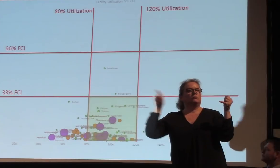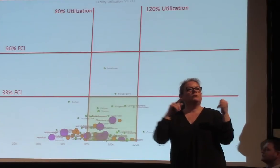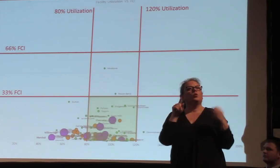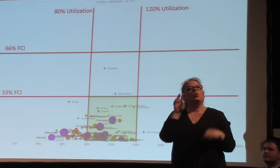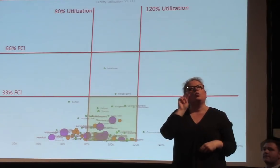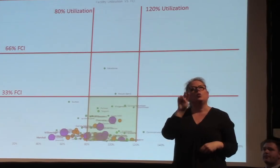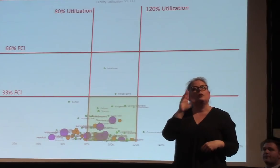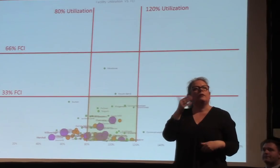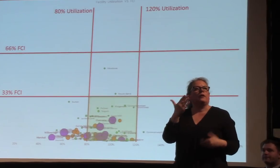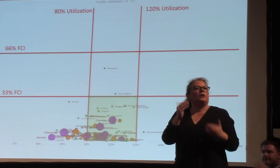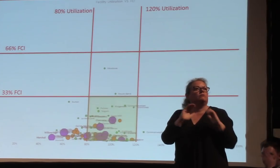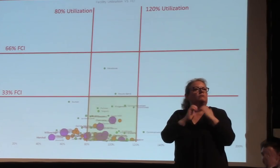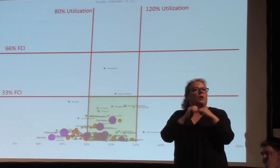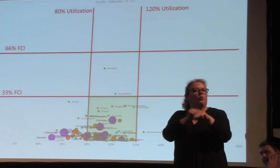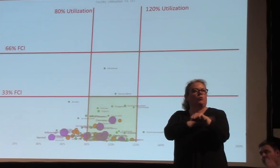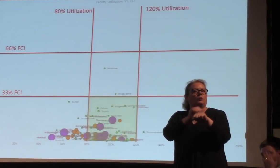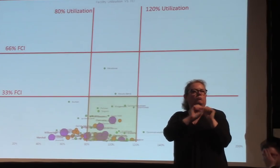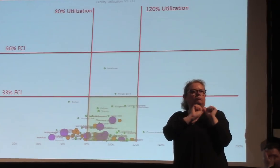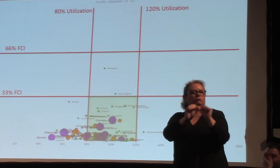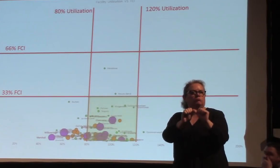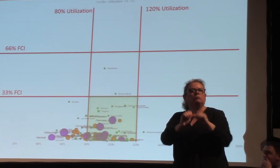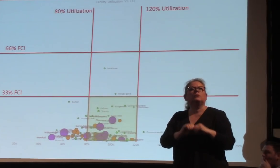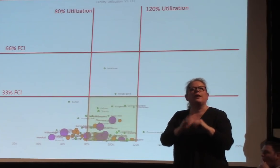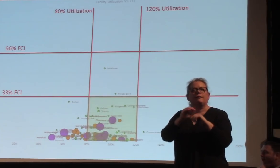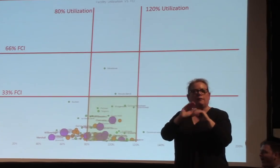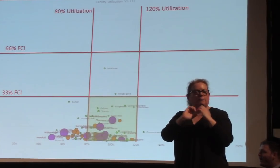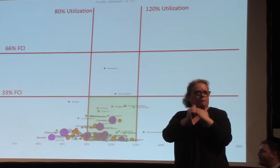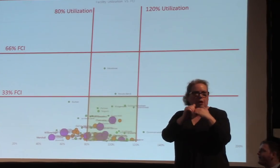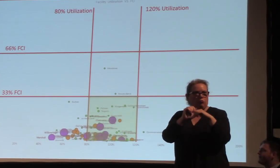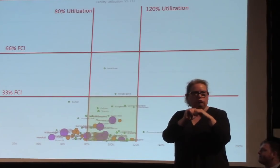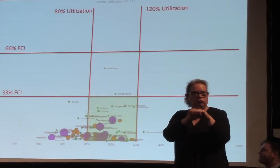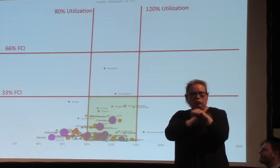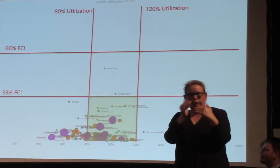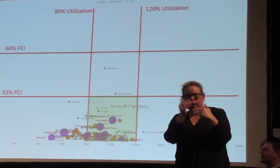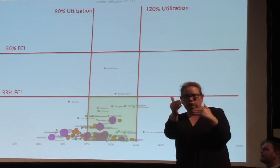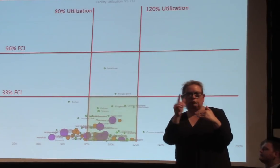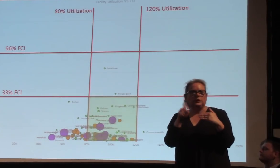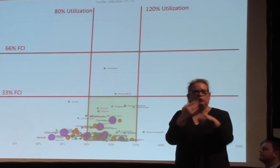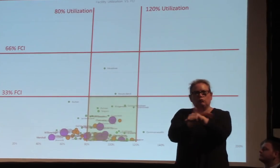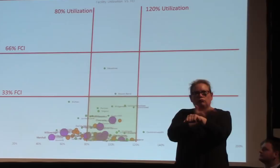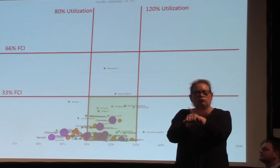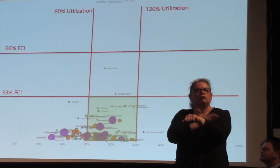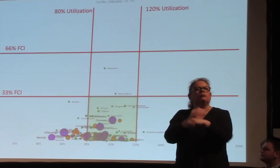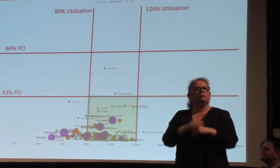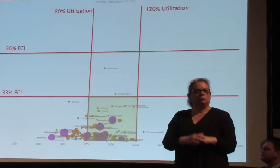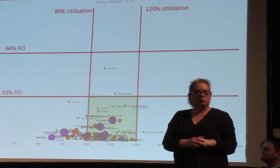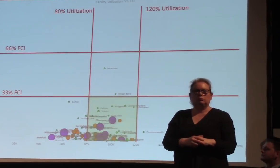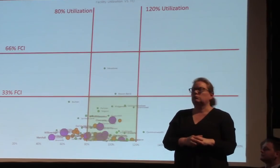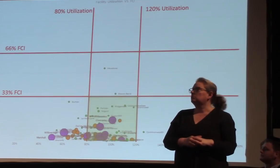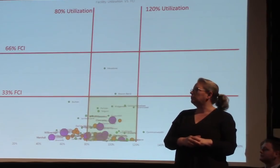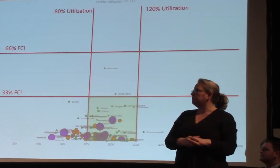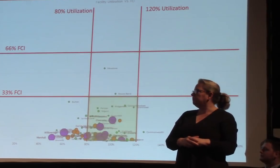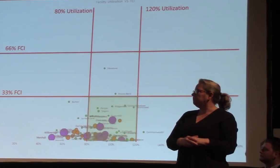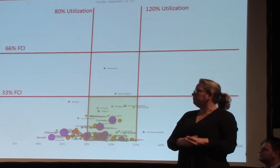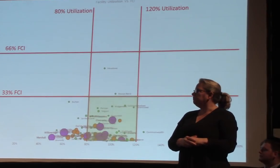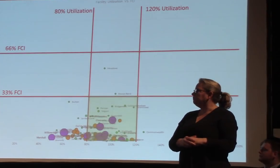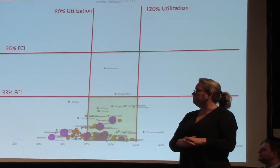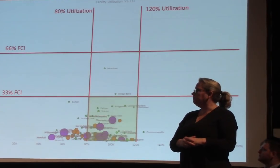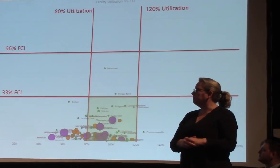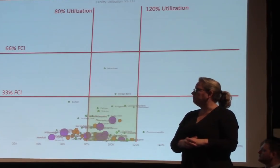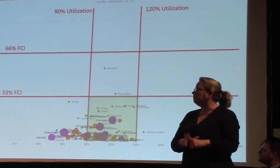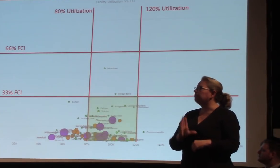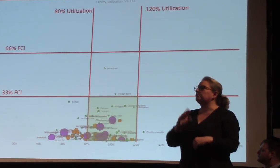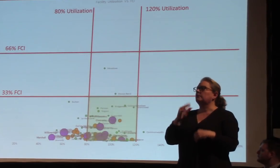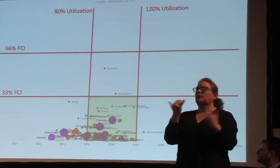for those facilities. Between the 33% and the 66%, we're looking at some more moderate renovation projects and those types of things. And then again,